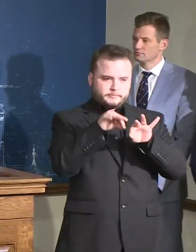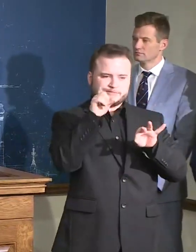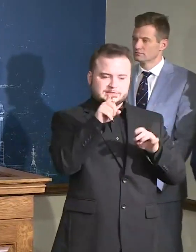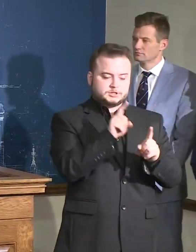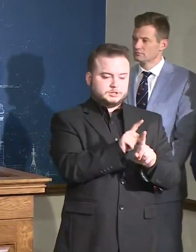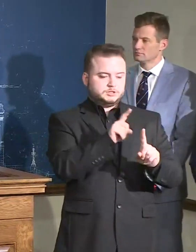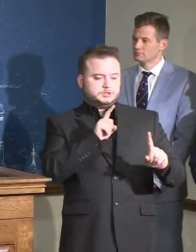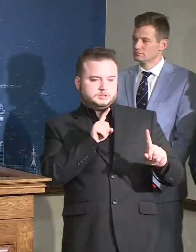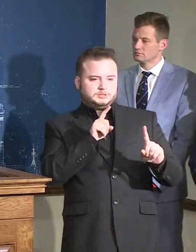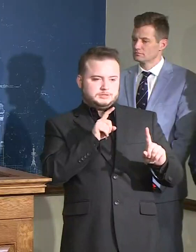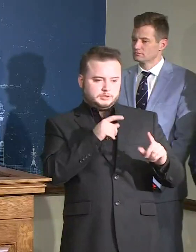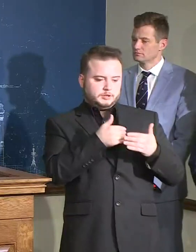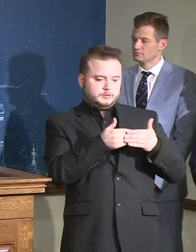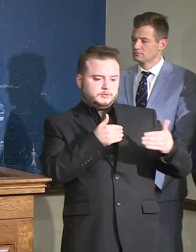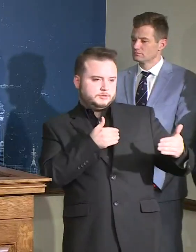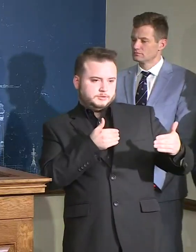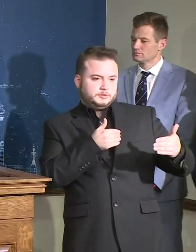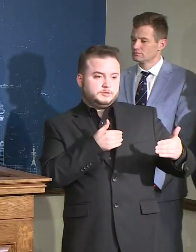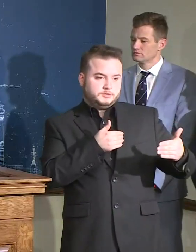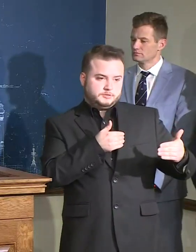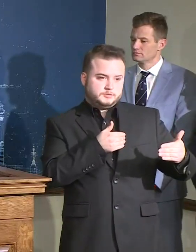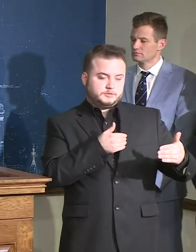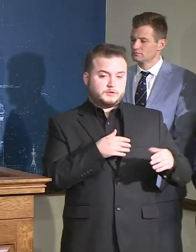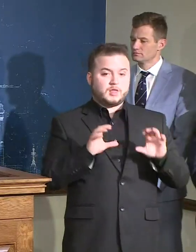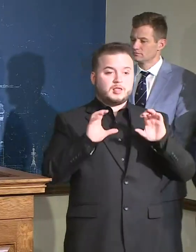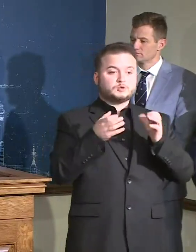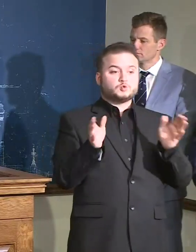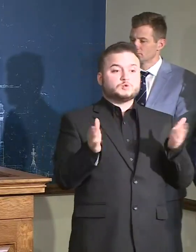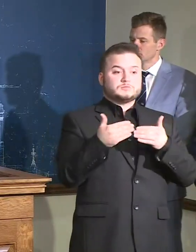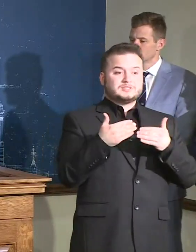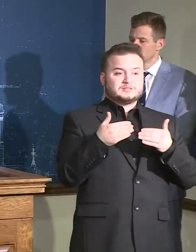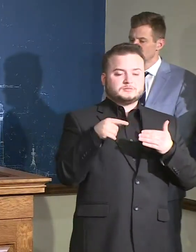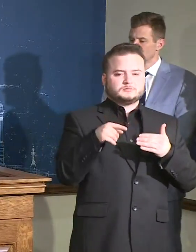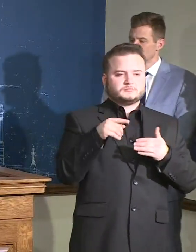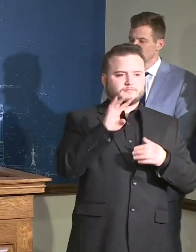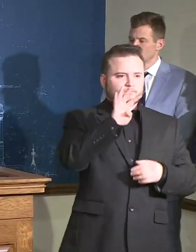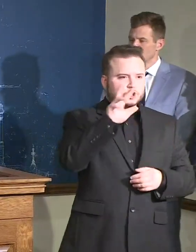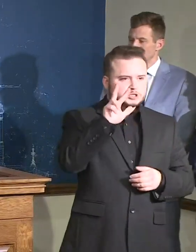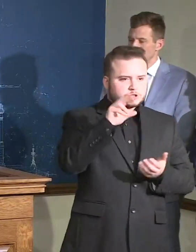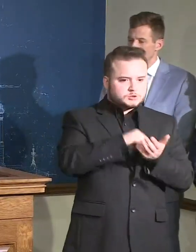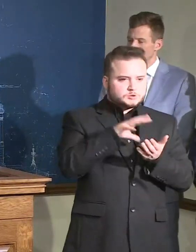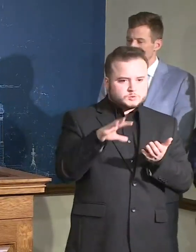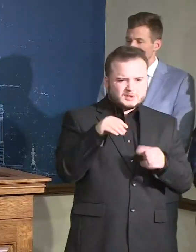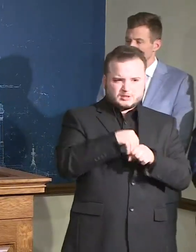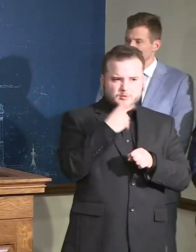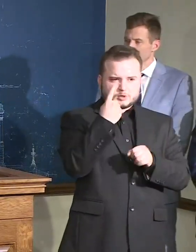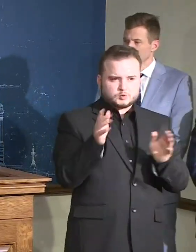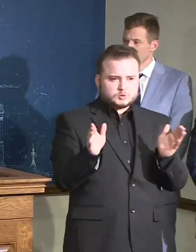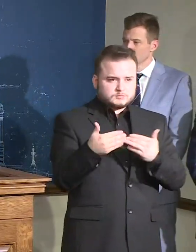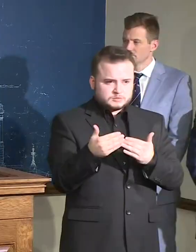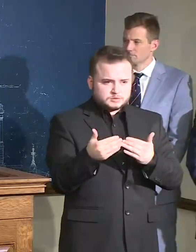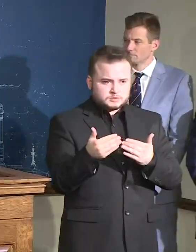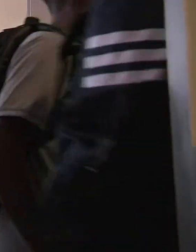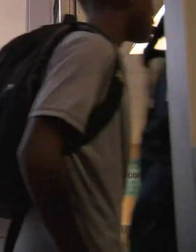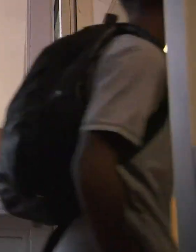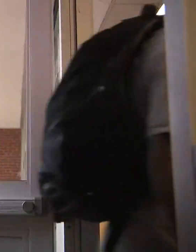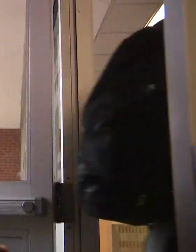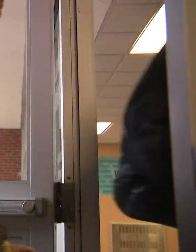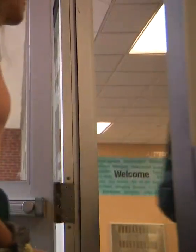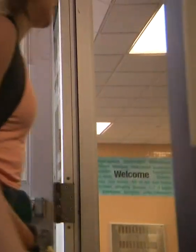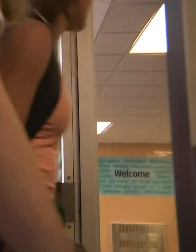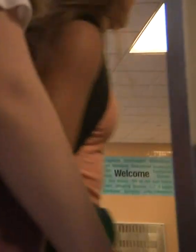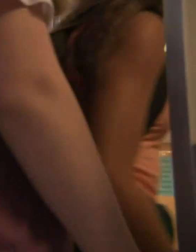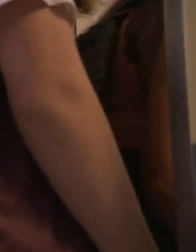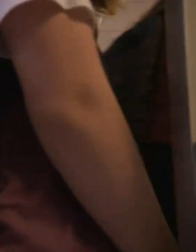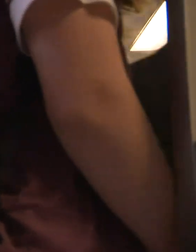in there. As a classroom teacher had 43 kids in a classroom that should have had 20, you cannot social distance in there. And the